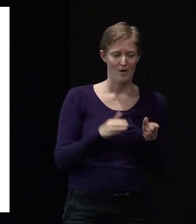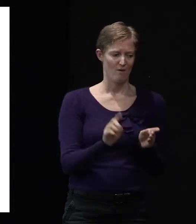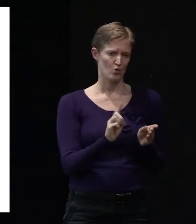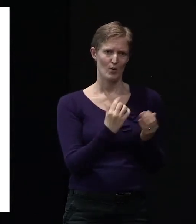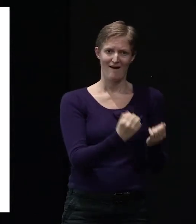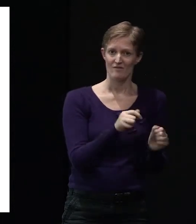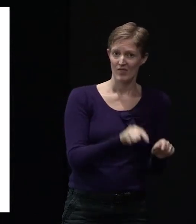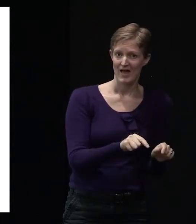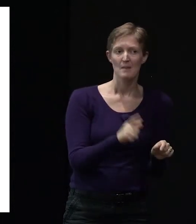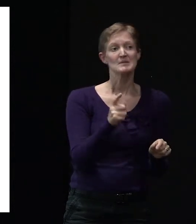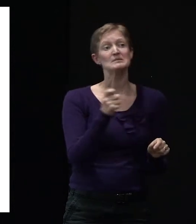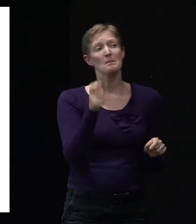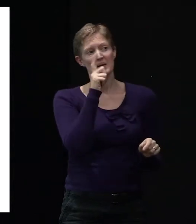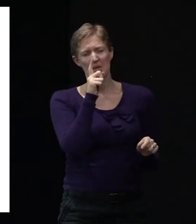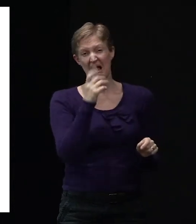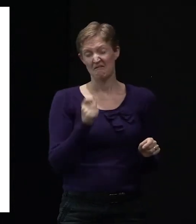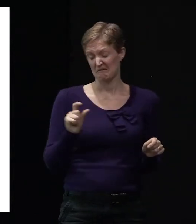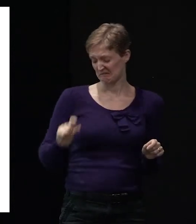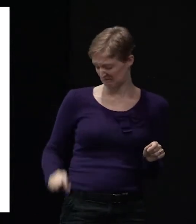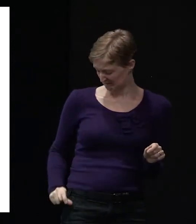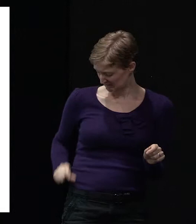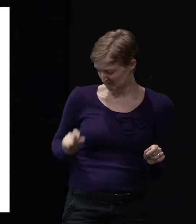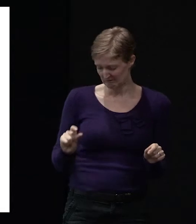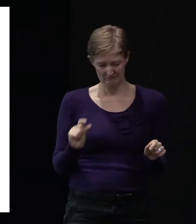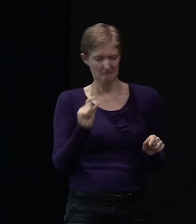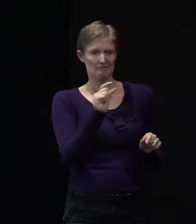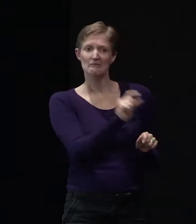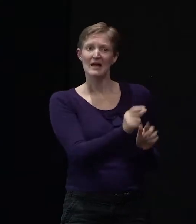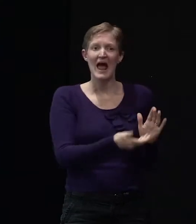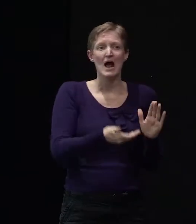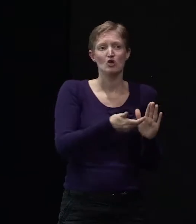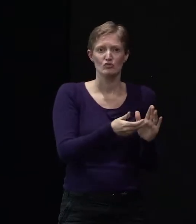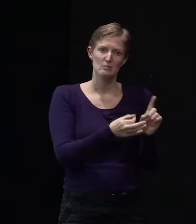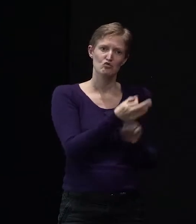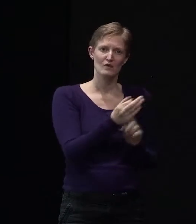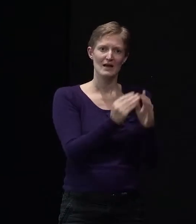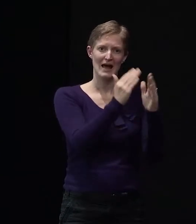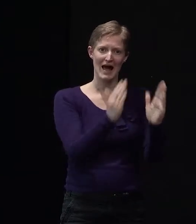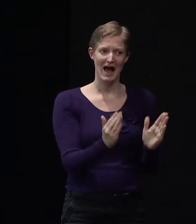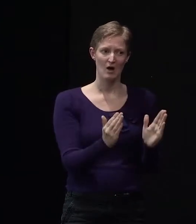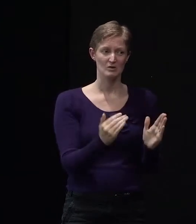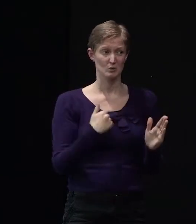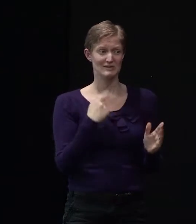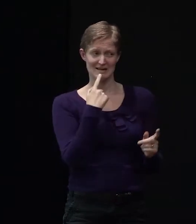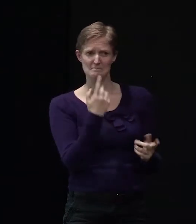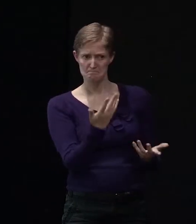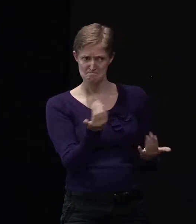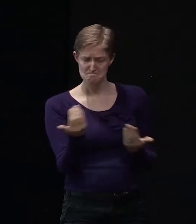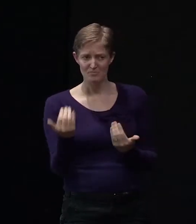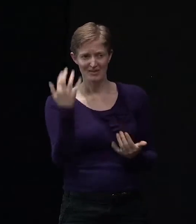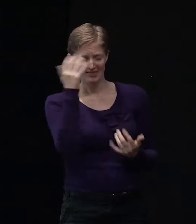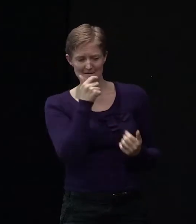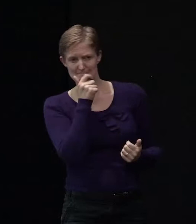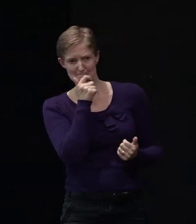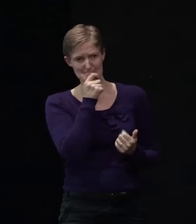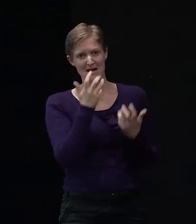able to afford even just a small amount of money to make some sort of improvements. And we would urge people to think about that, if it's at all